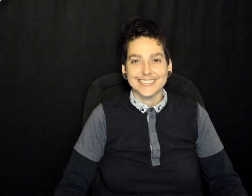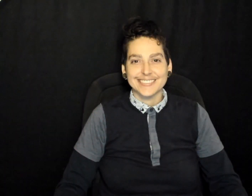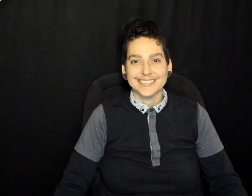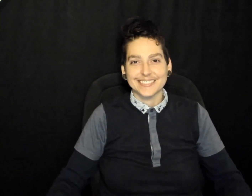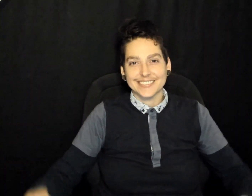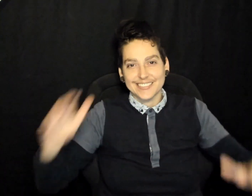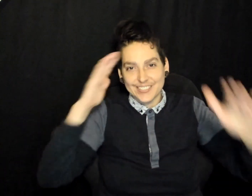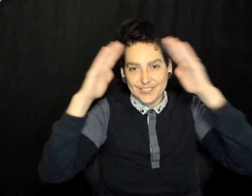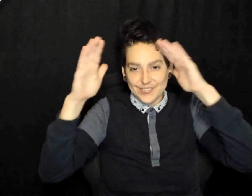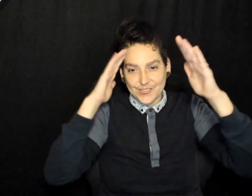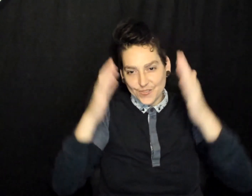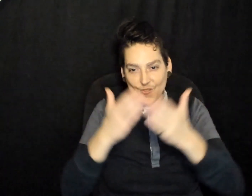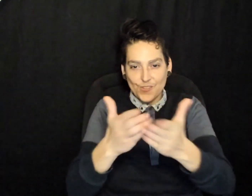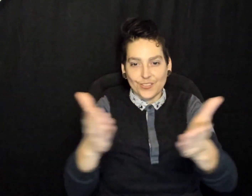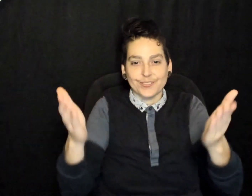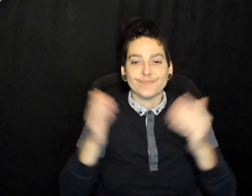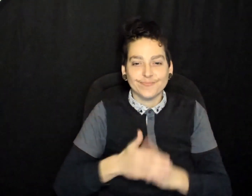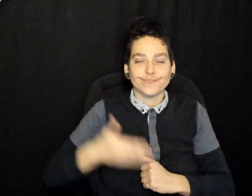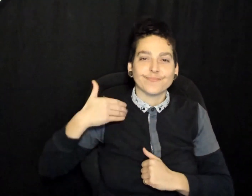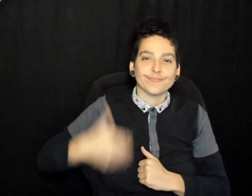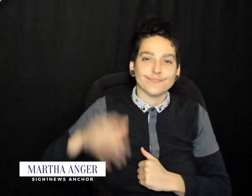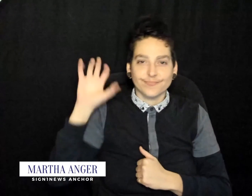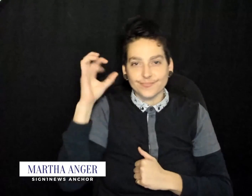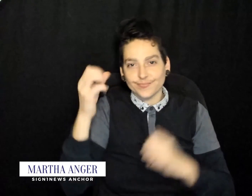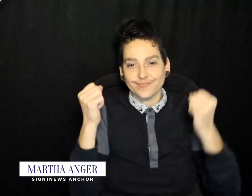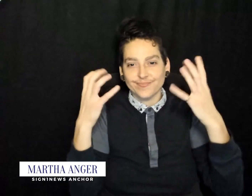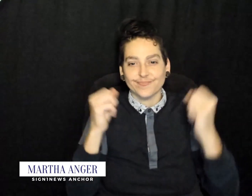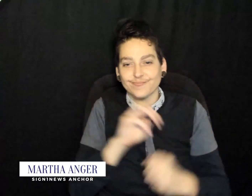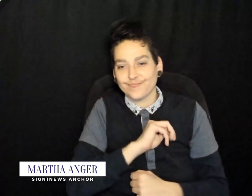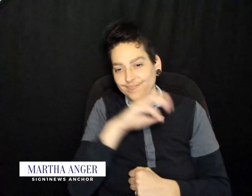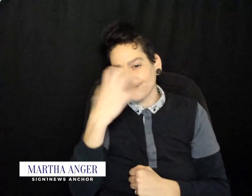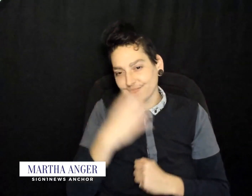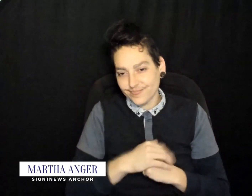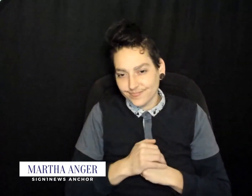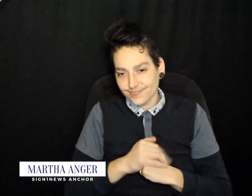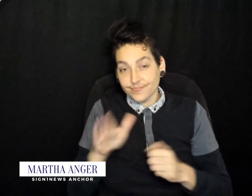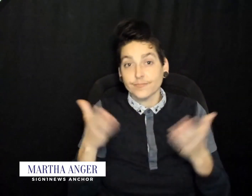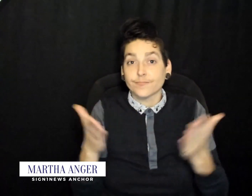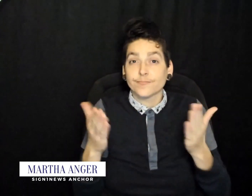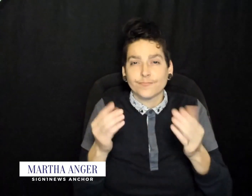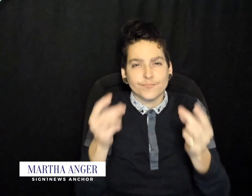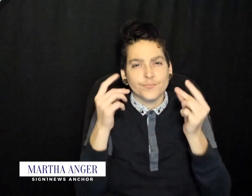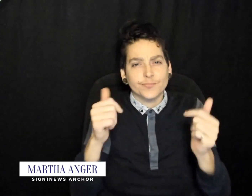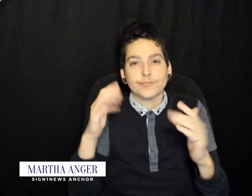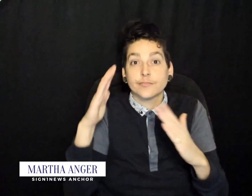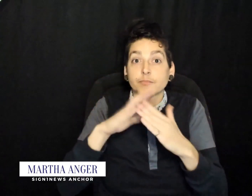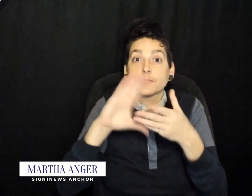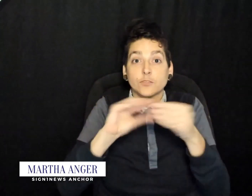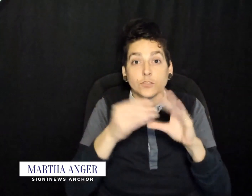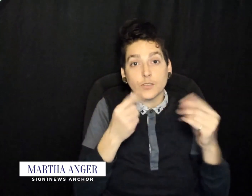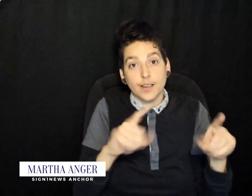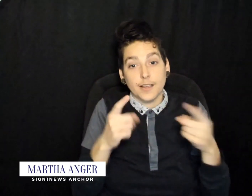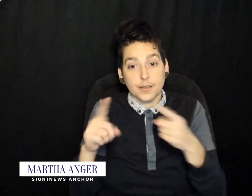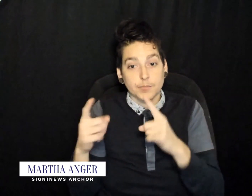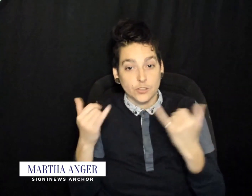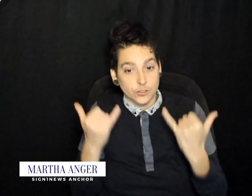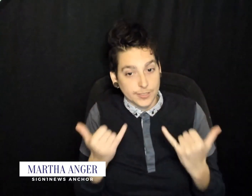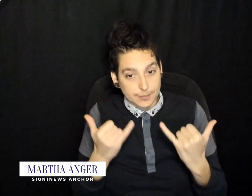Hello, everyone. I'm Sign1News anchor Martha Enger. Here's a quick look at the top trending stories making headlines